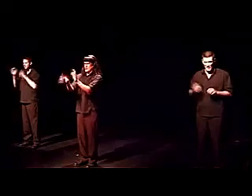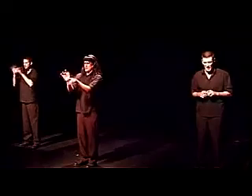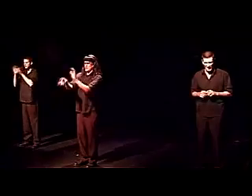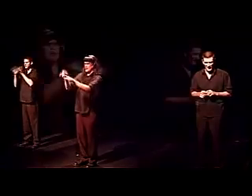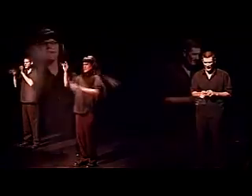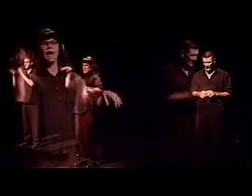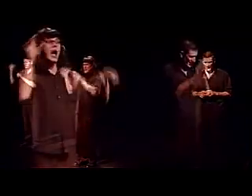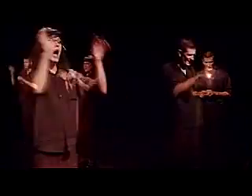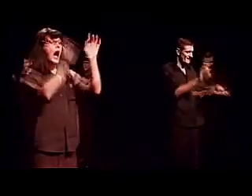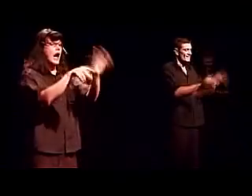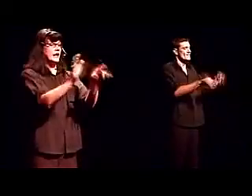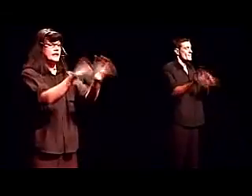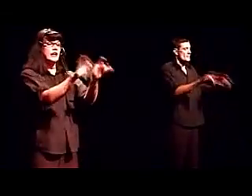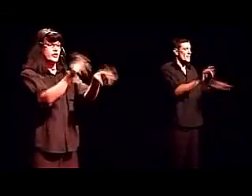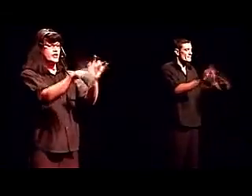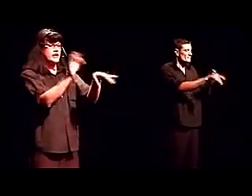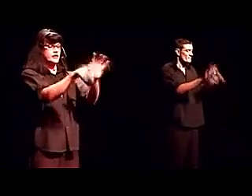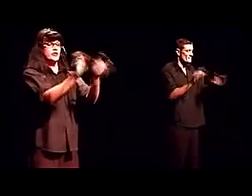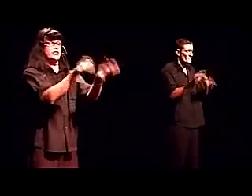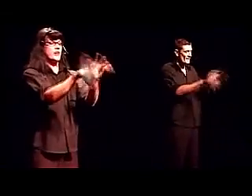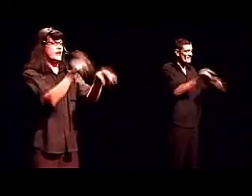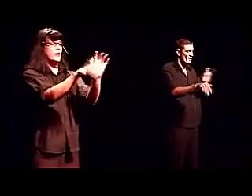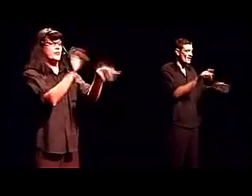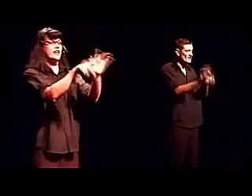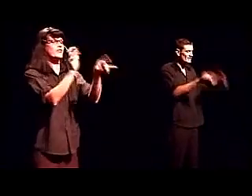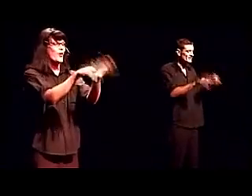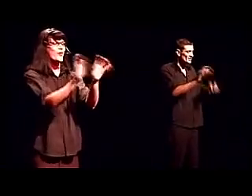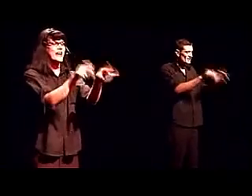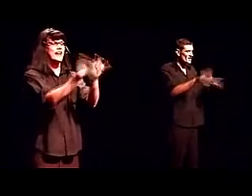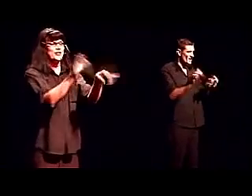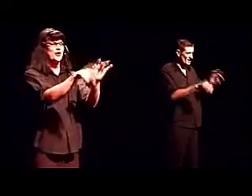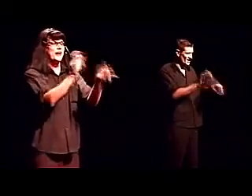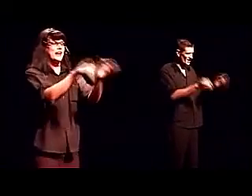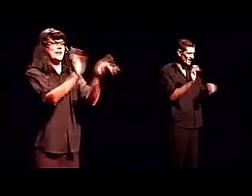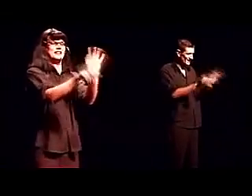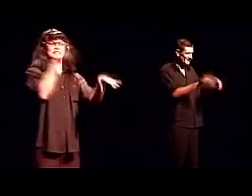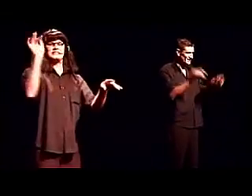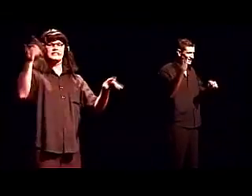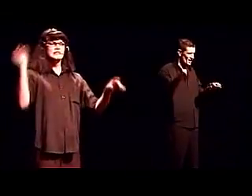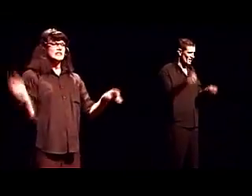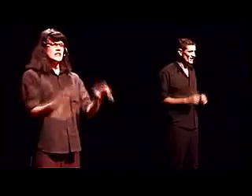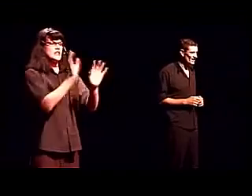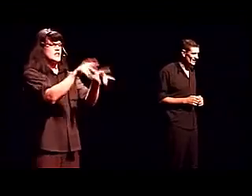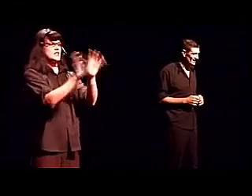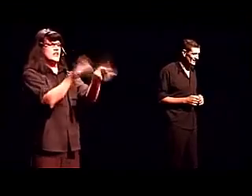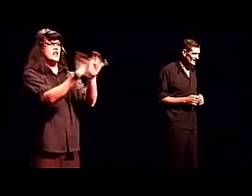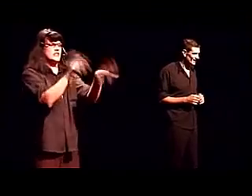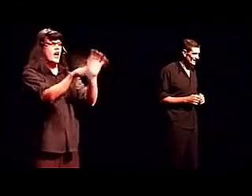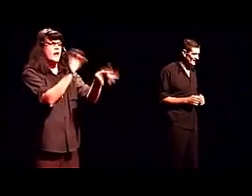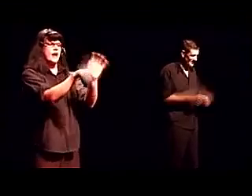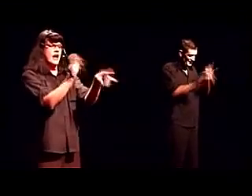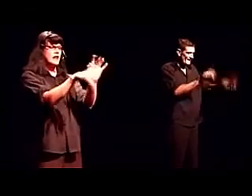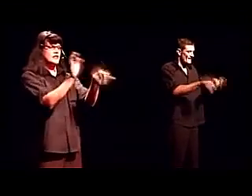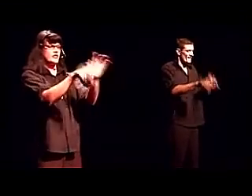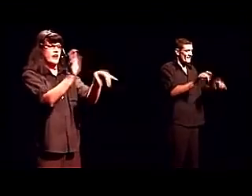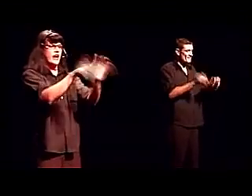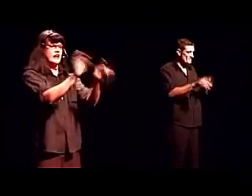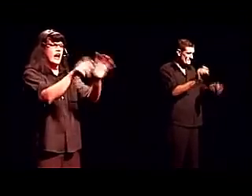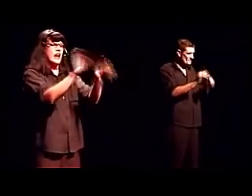Yes. I lick down your chest to your stomach and breathe warm air in your belly button. Oh yes. My hand is on your head.